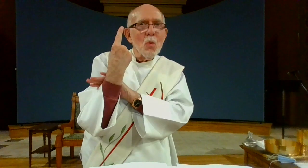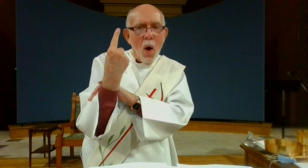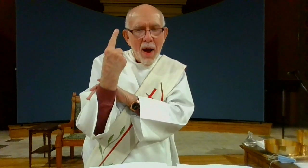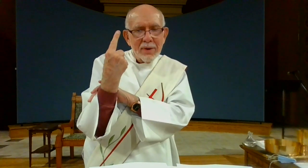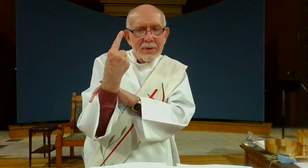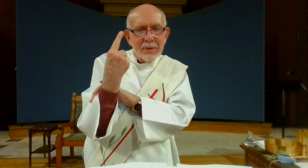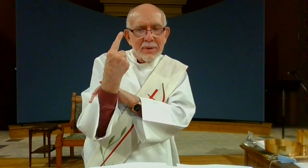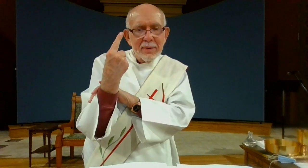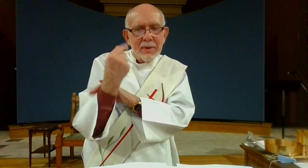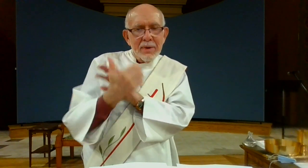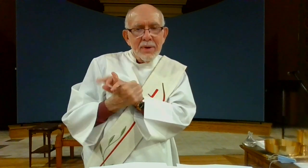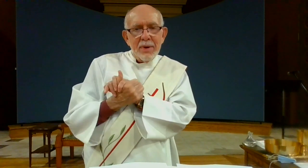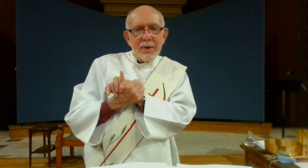we become one